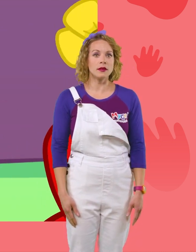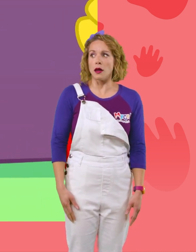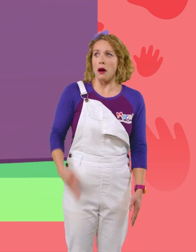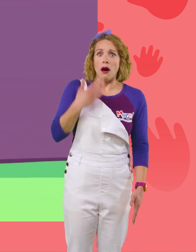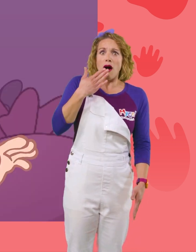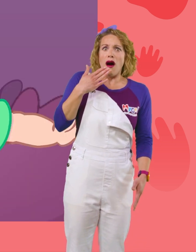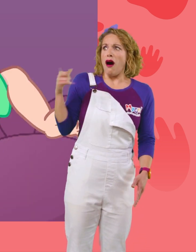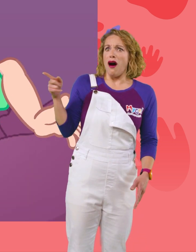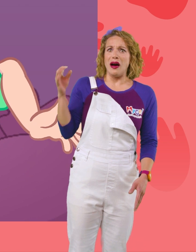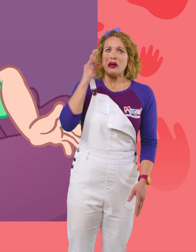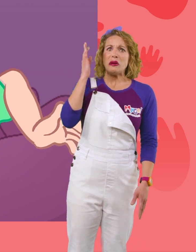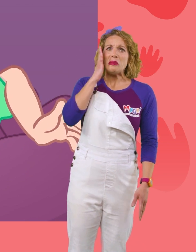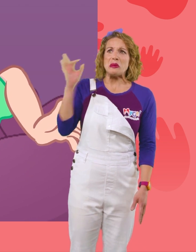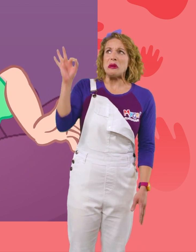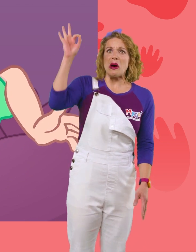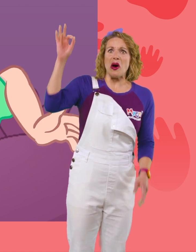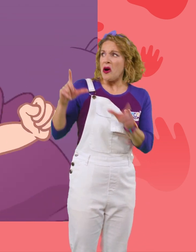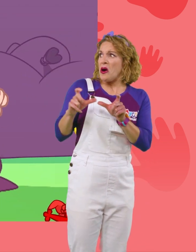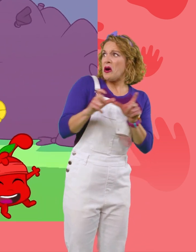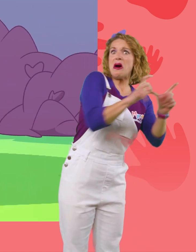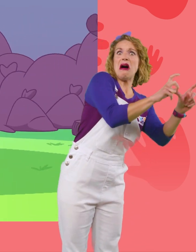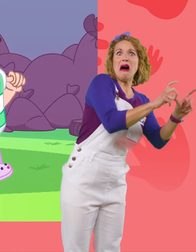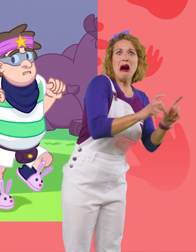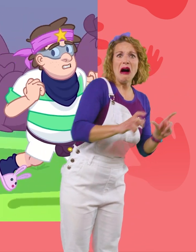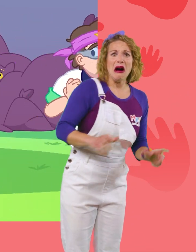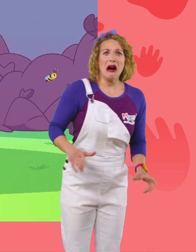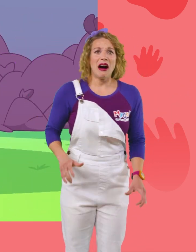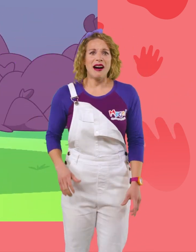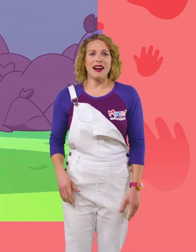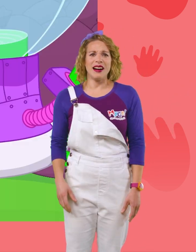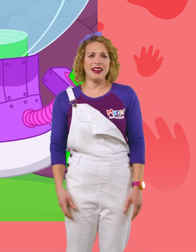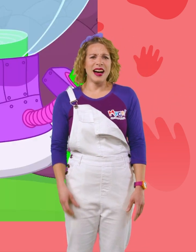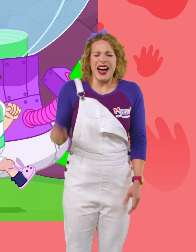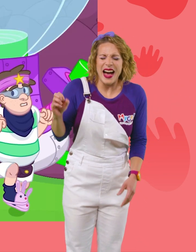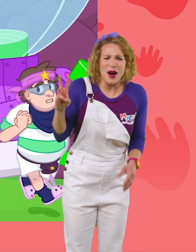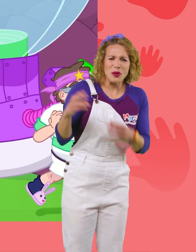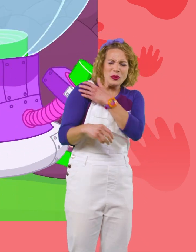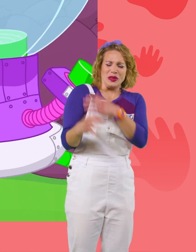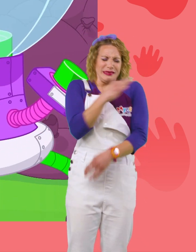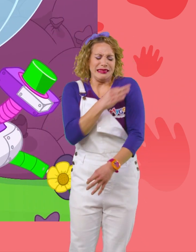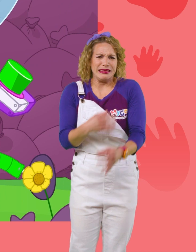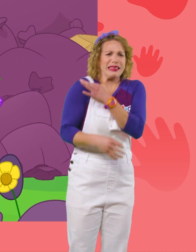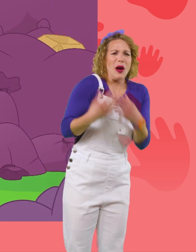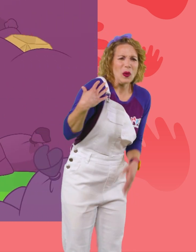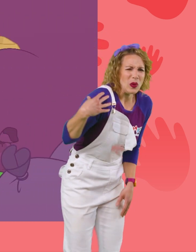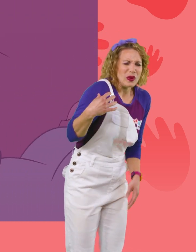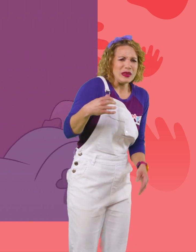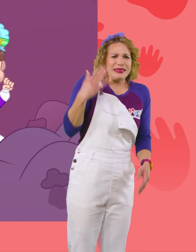Oh no! It's a bee! Run, Stein! Ouch! Ooh! Ow! Ah!